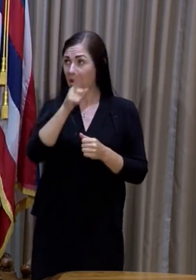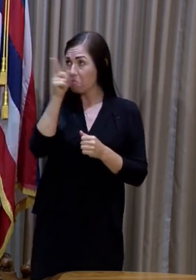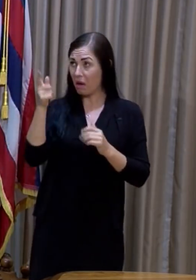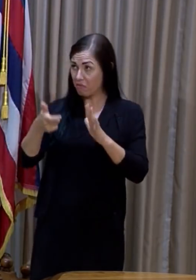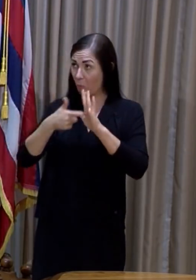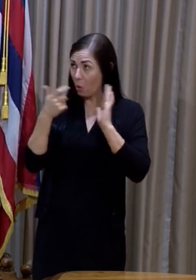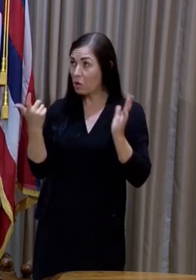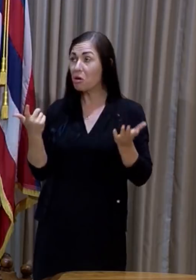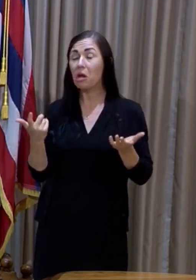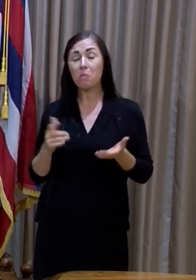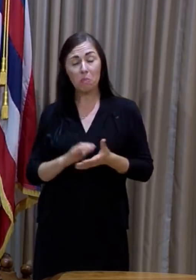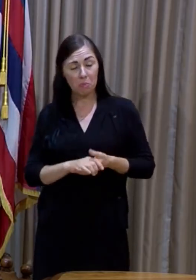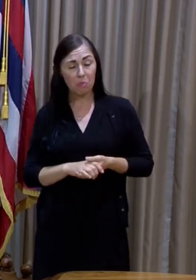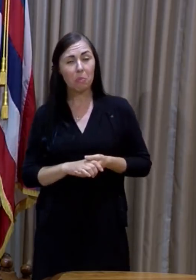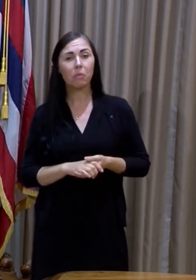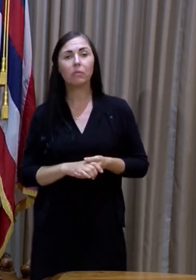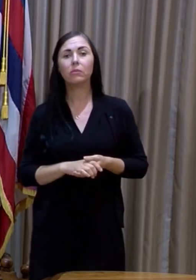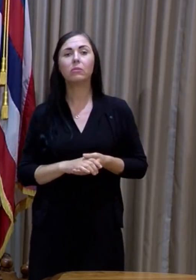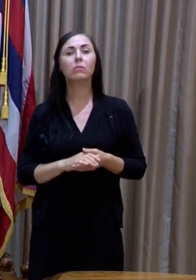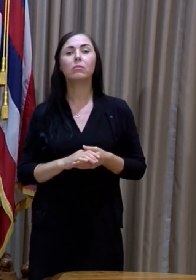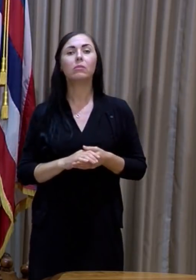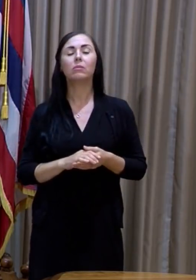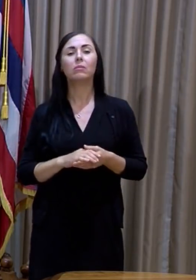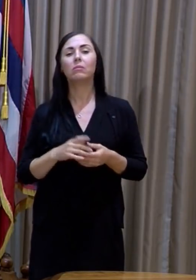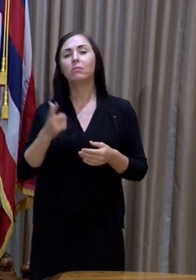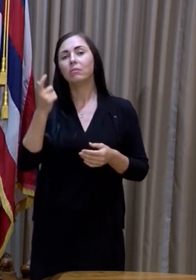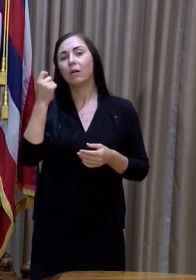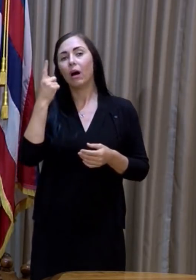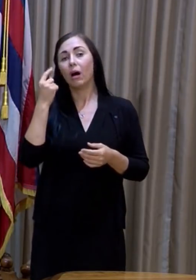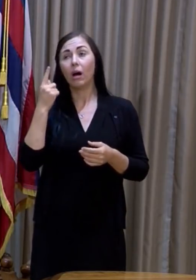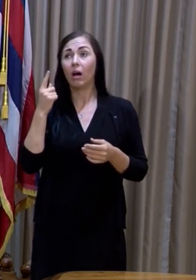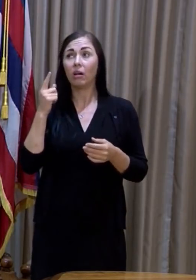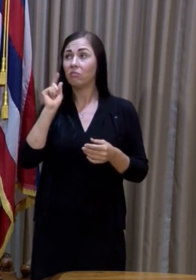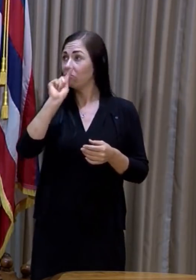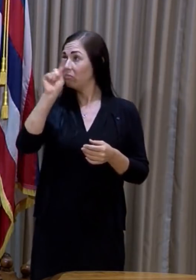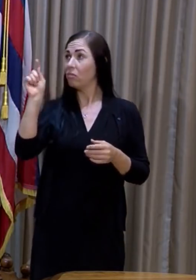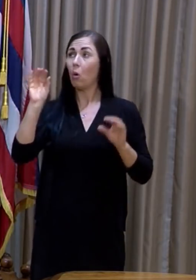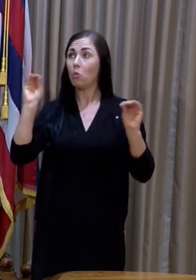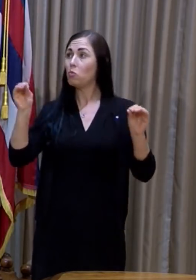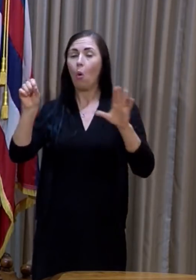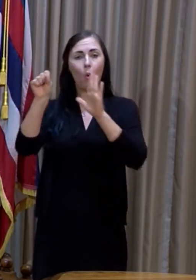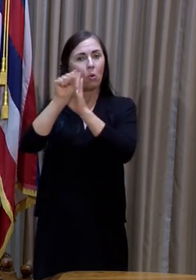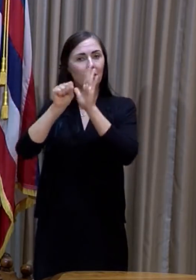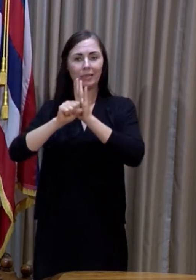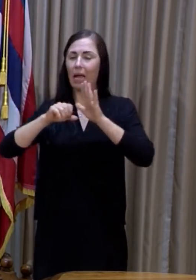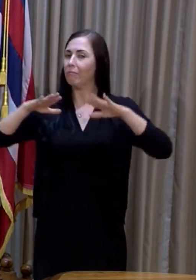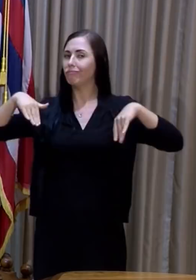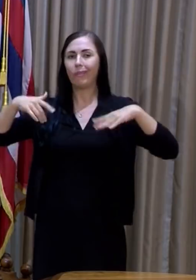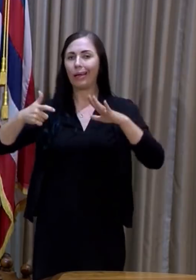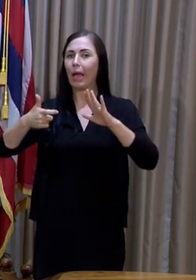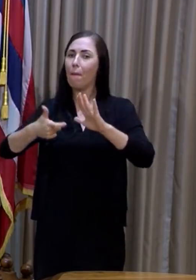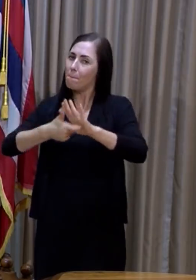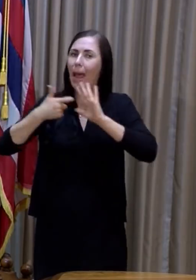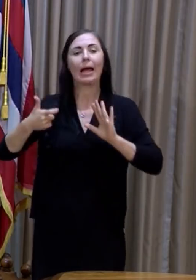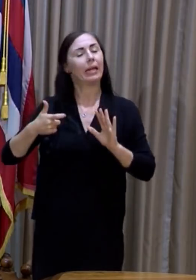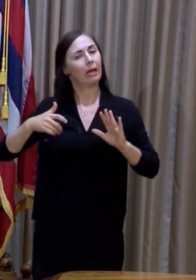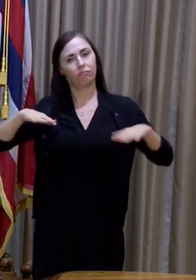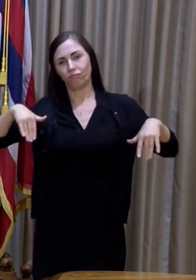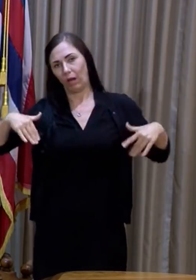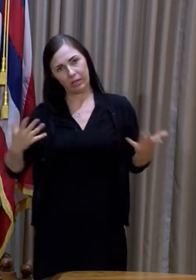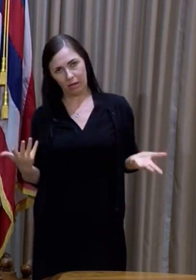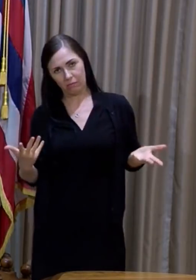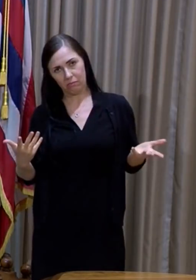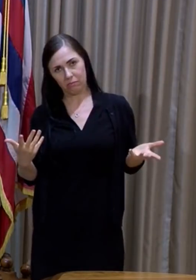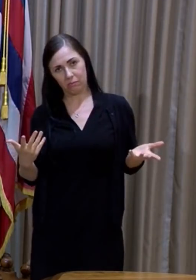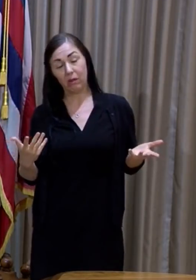ordered it. There is no state that I believe has mandated the health pass. I know